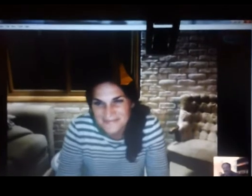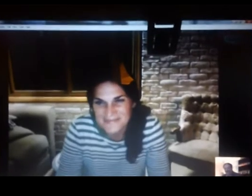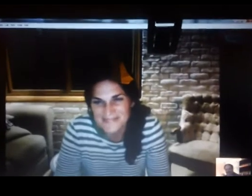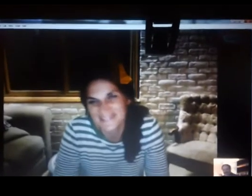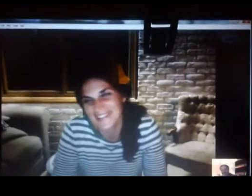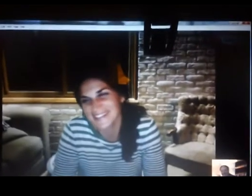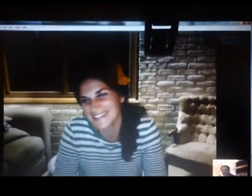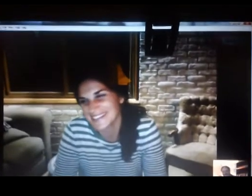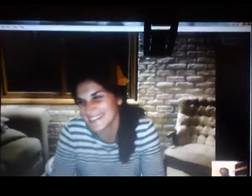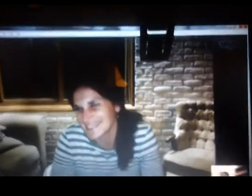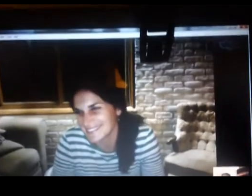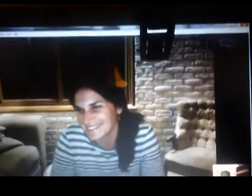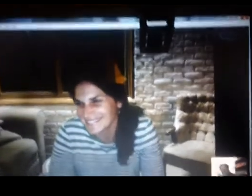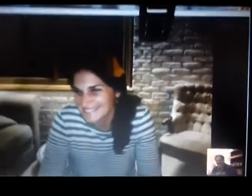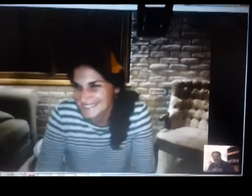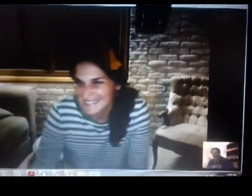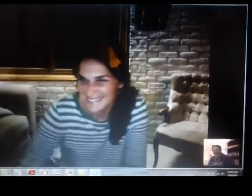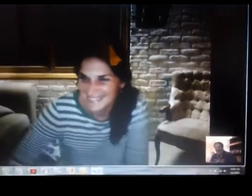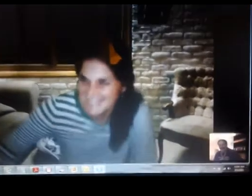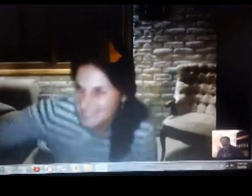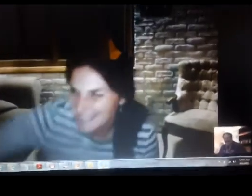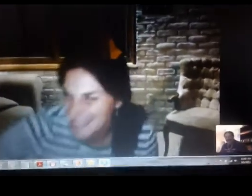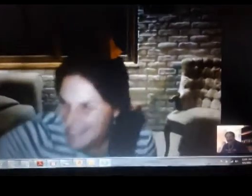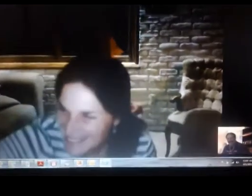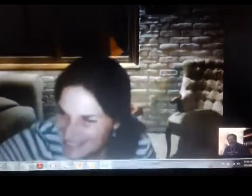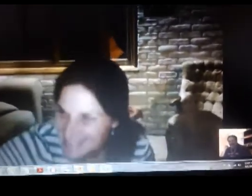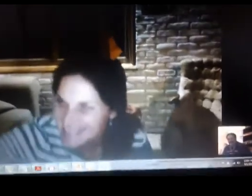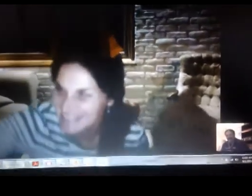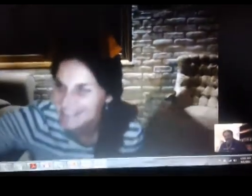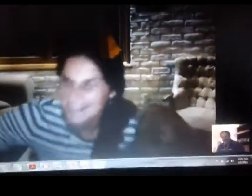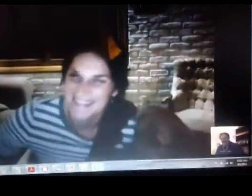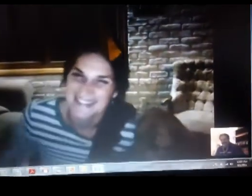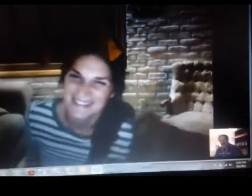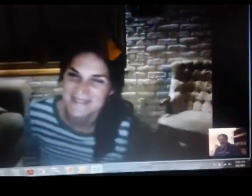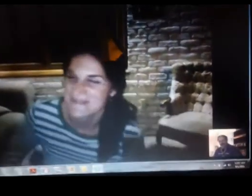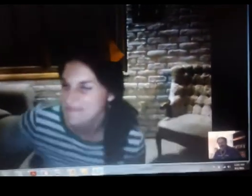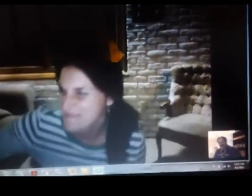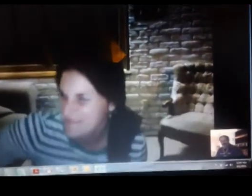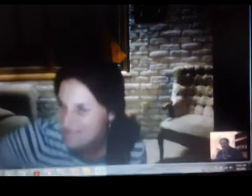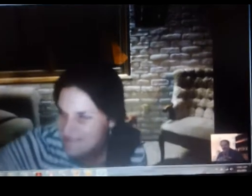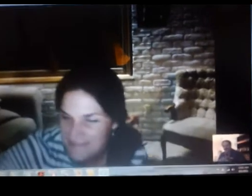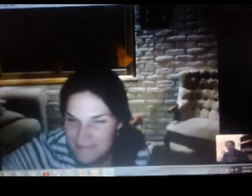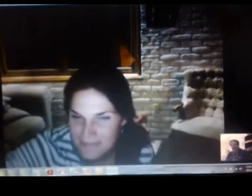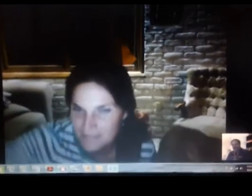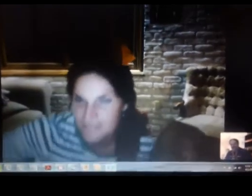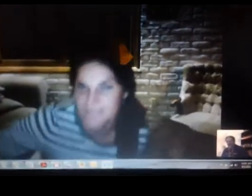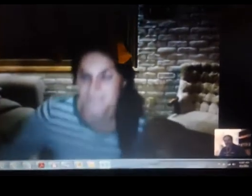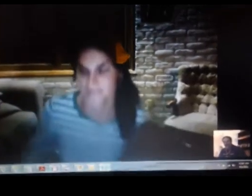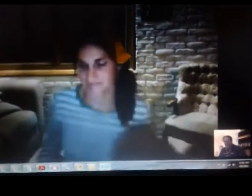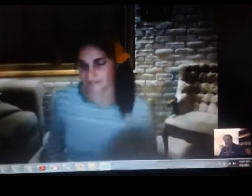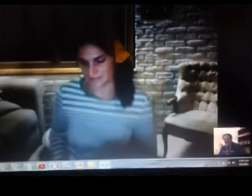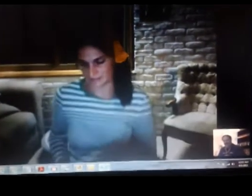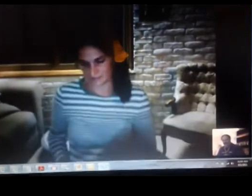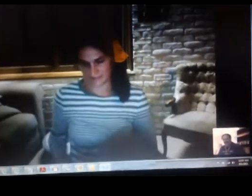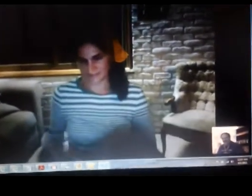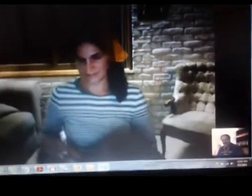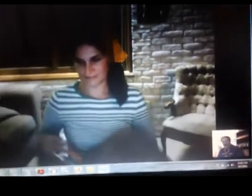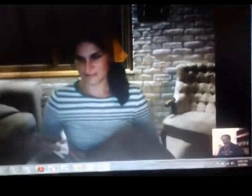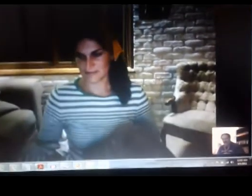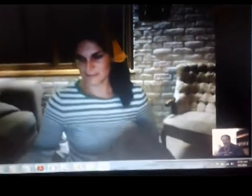well you know yeah so anyway i'm glad we could do this each night uh part of the